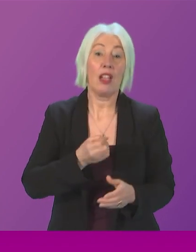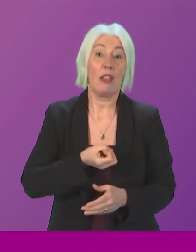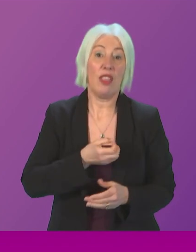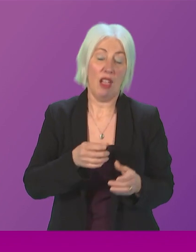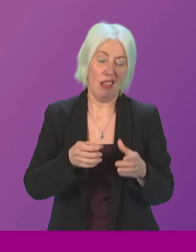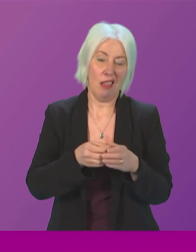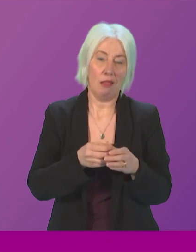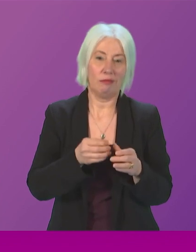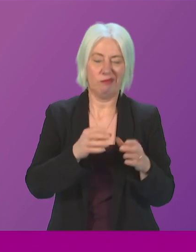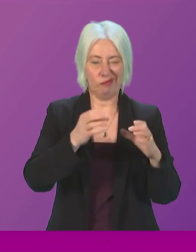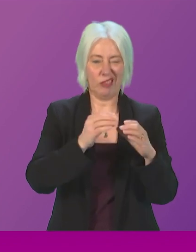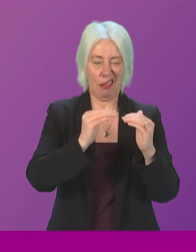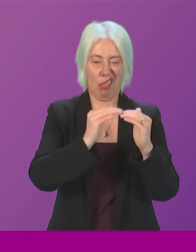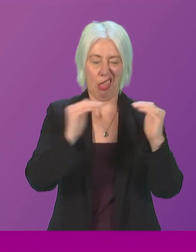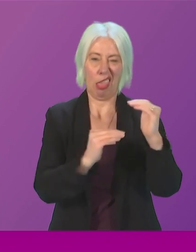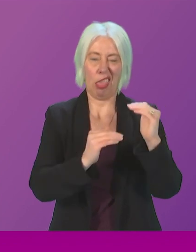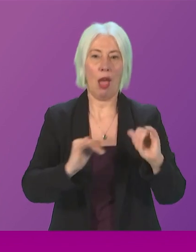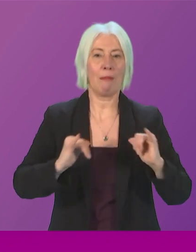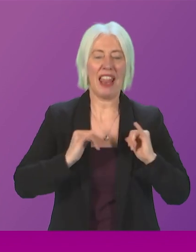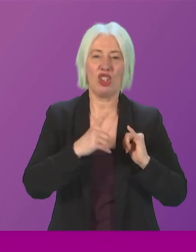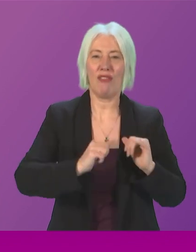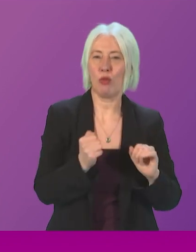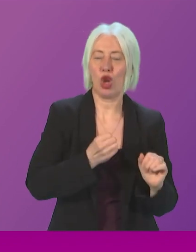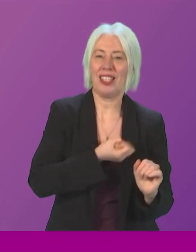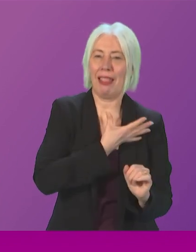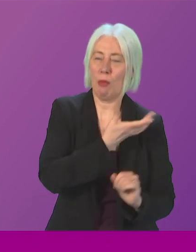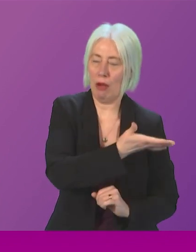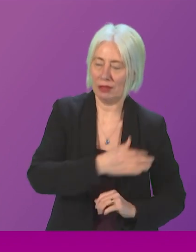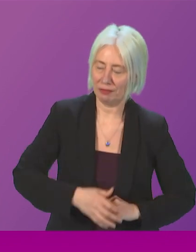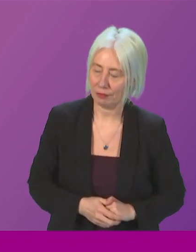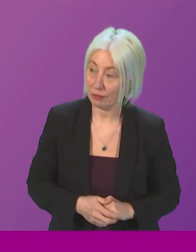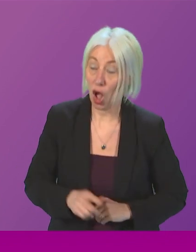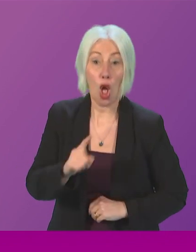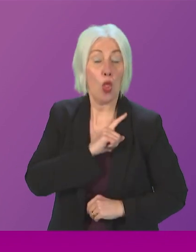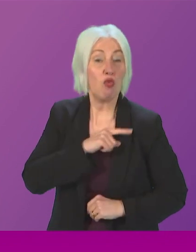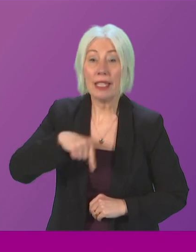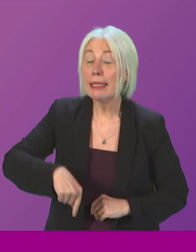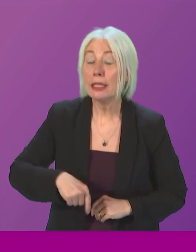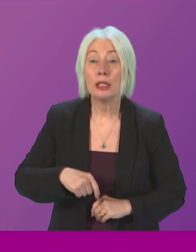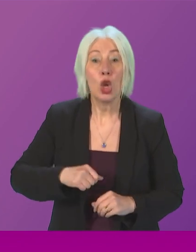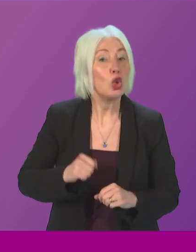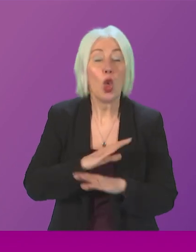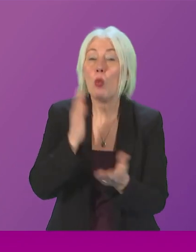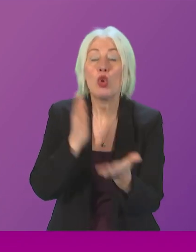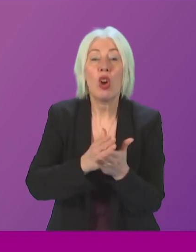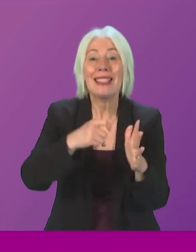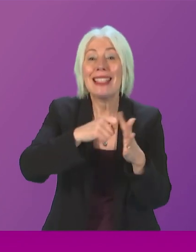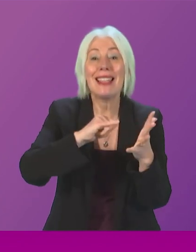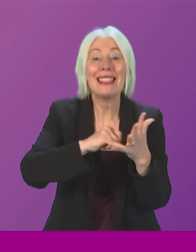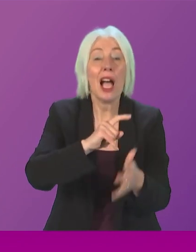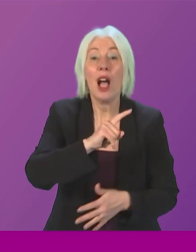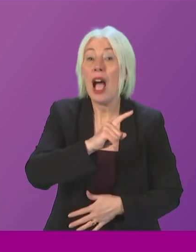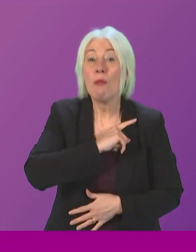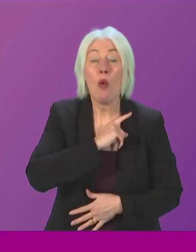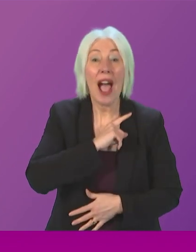Labour Party and of course the reason why Scotland won't trust Keir Starmer is because he is a born again